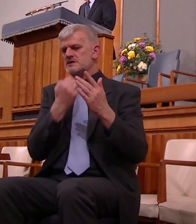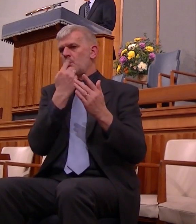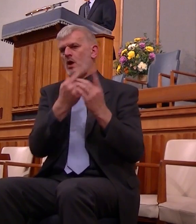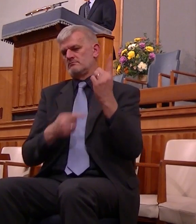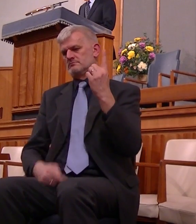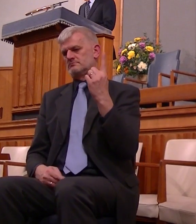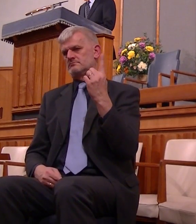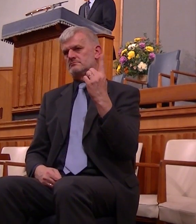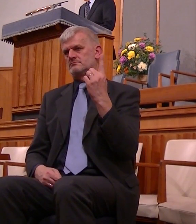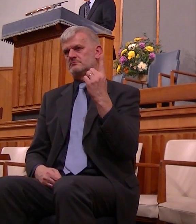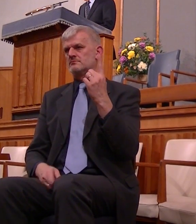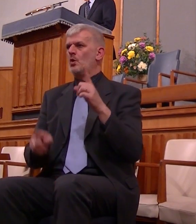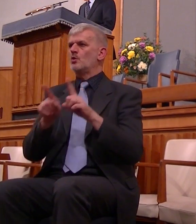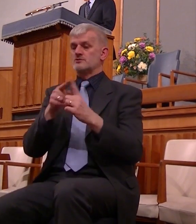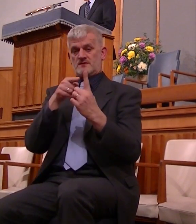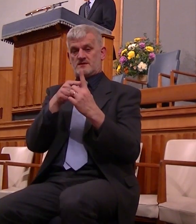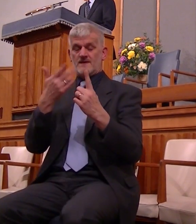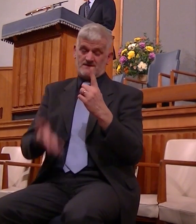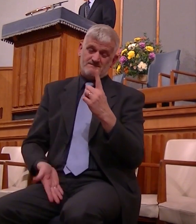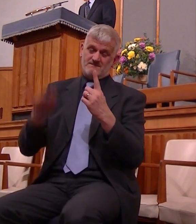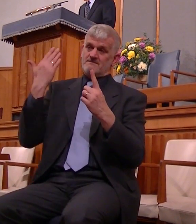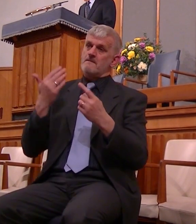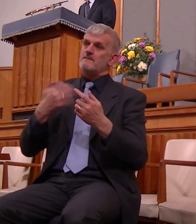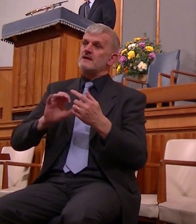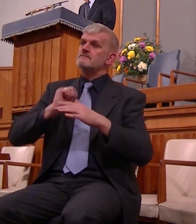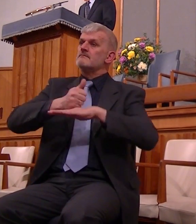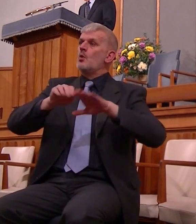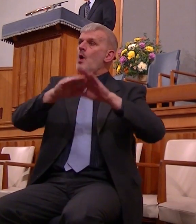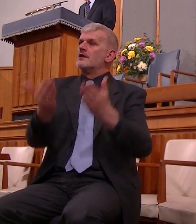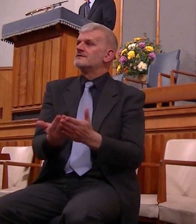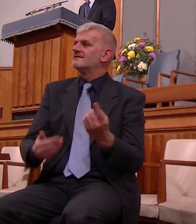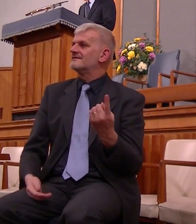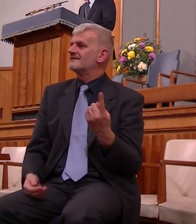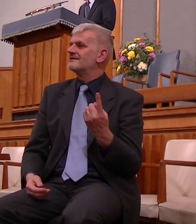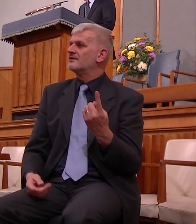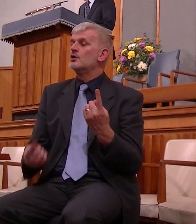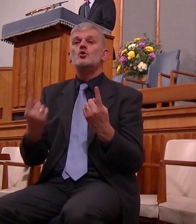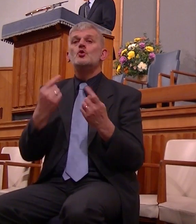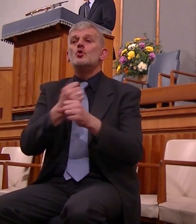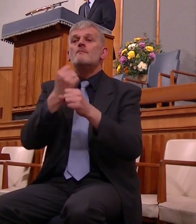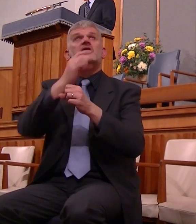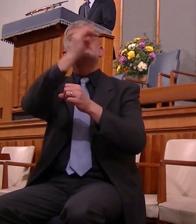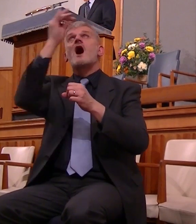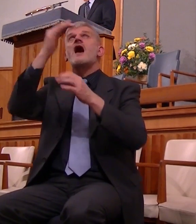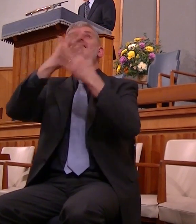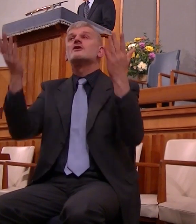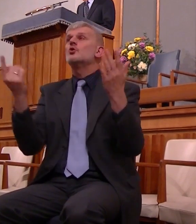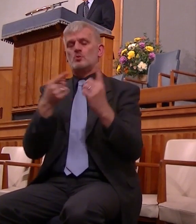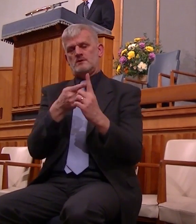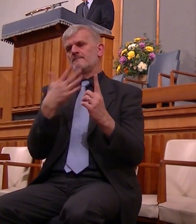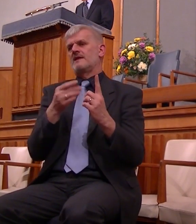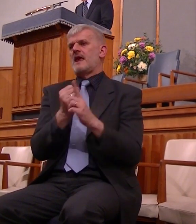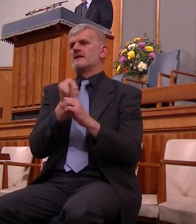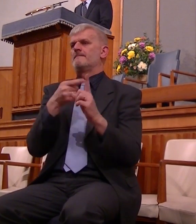in the beginning hast laid the foundation of the earth and the heavens of the works of thy hands they